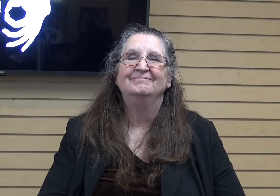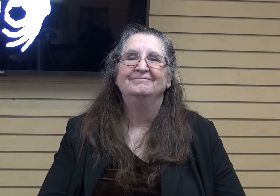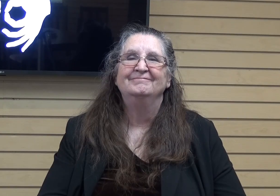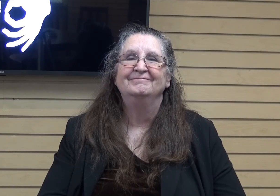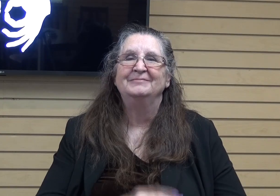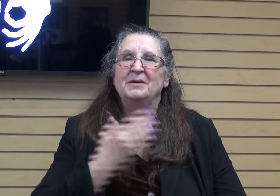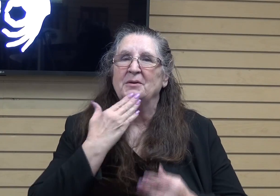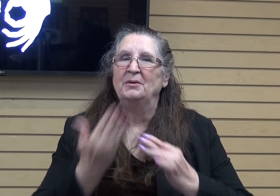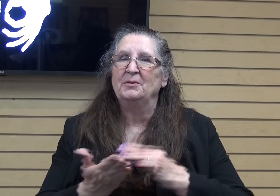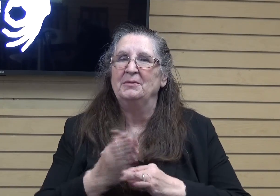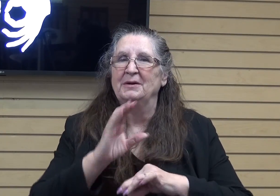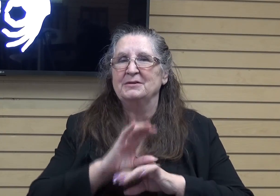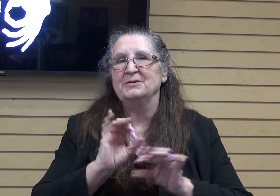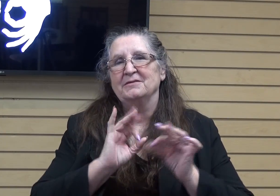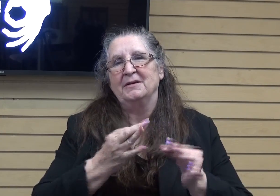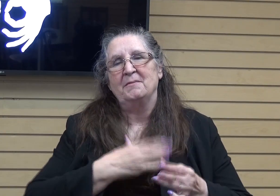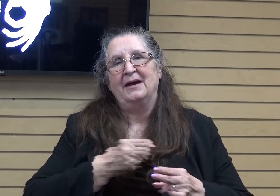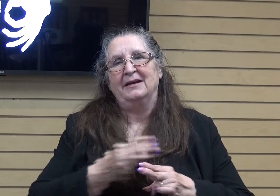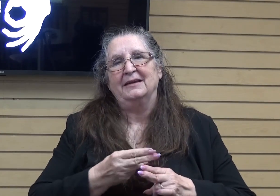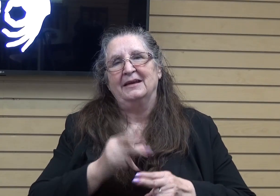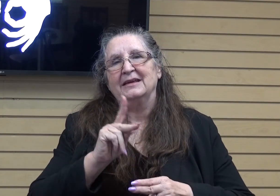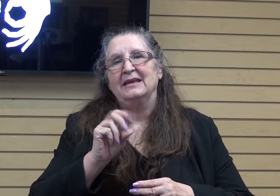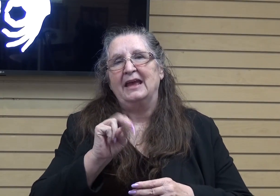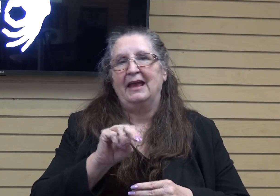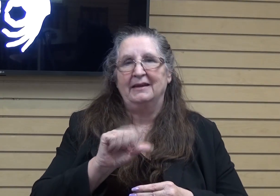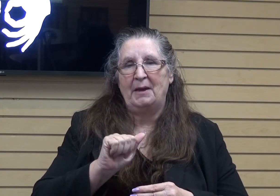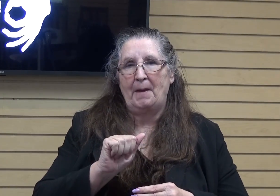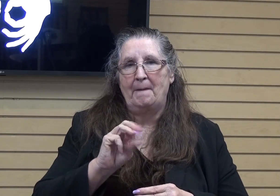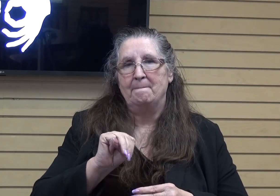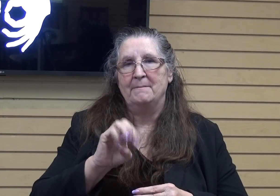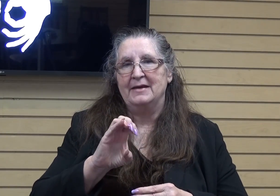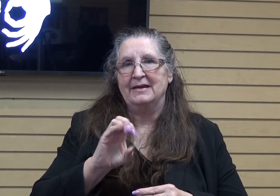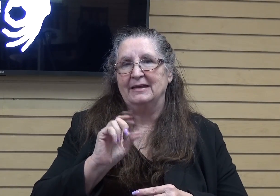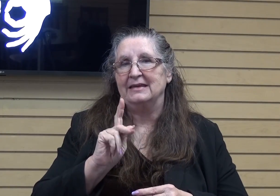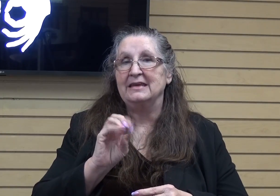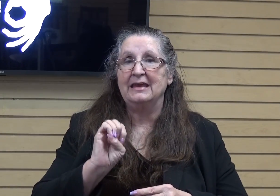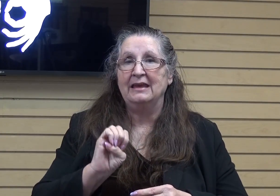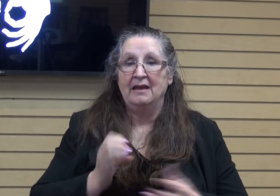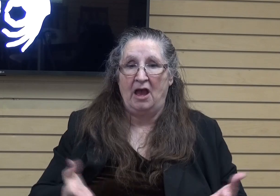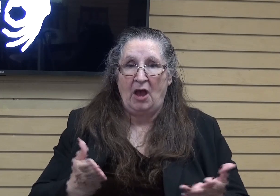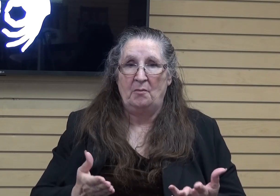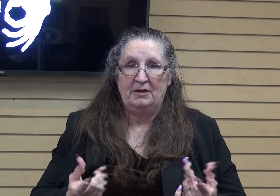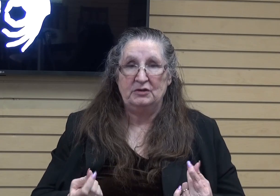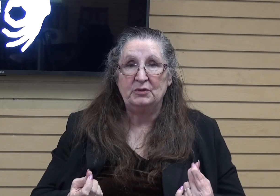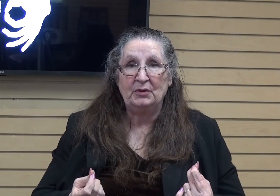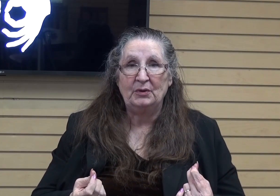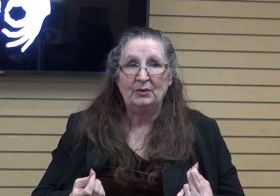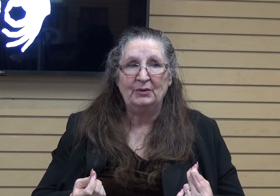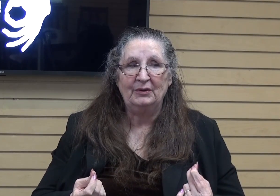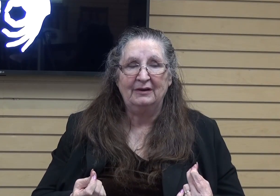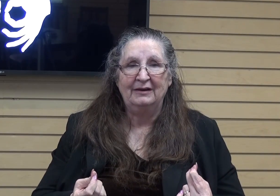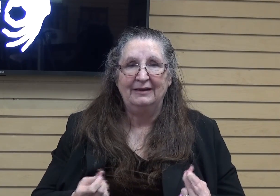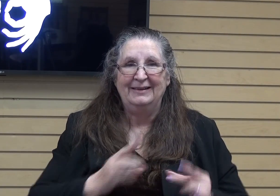Good morning, church family. My name is Kenna McKee, and I'm here today to do the devotion.